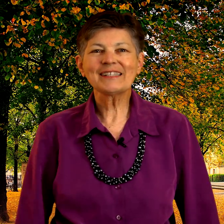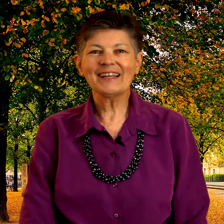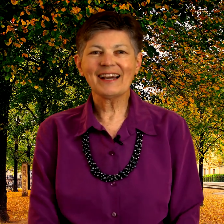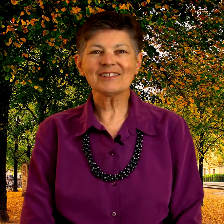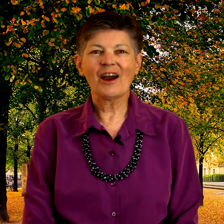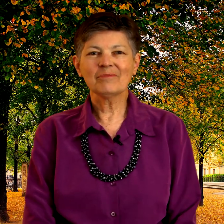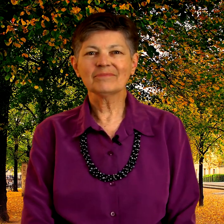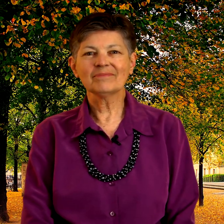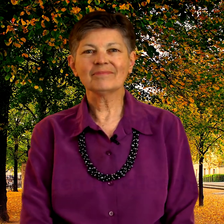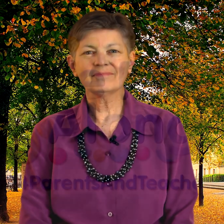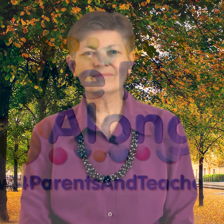we'll see you next time.